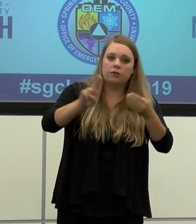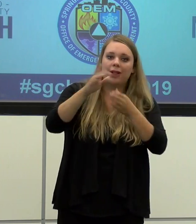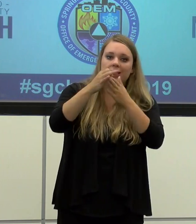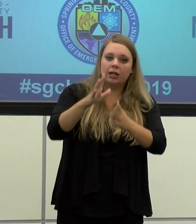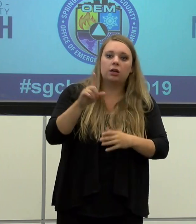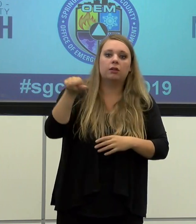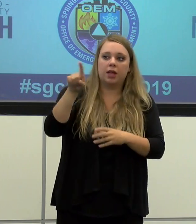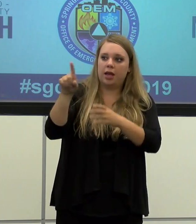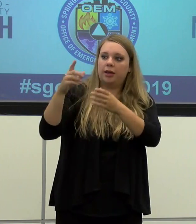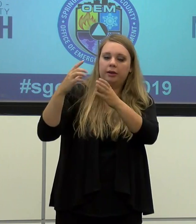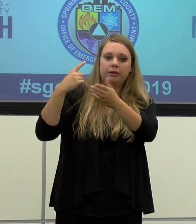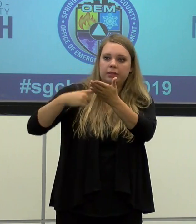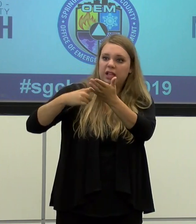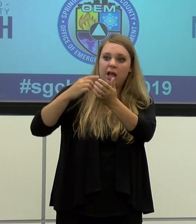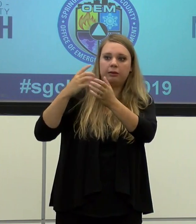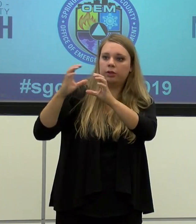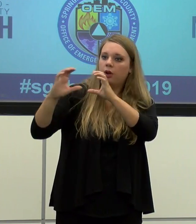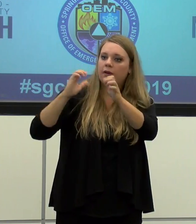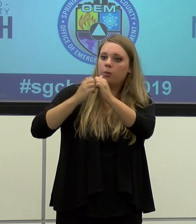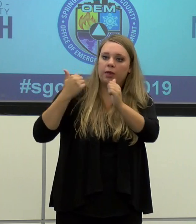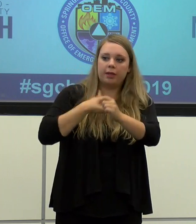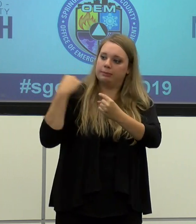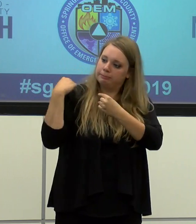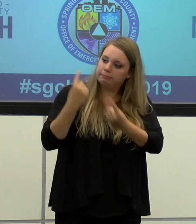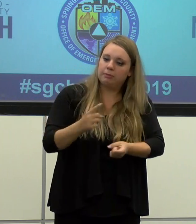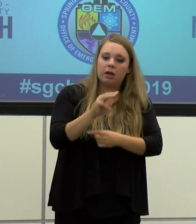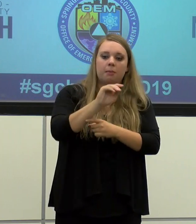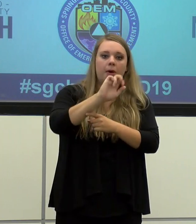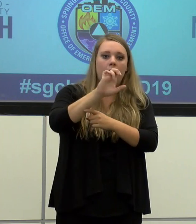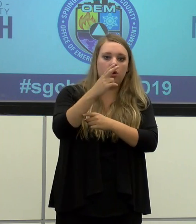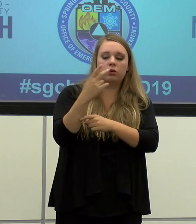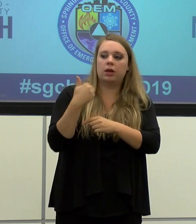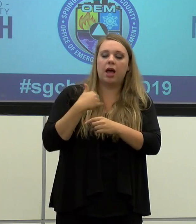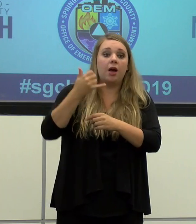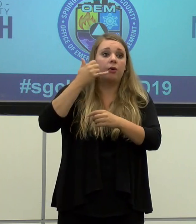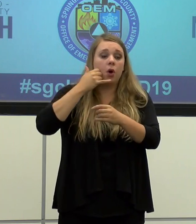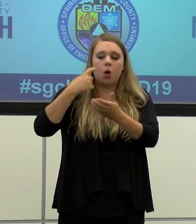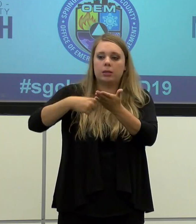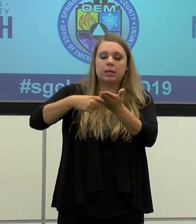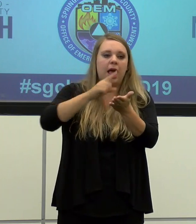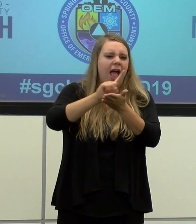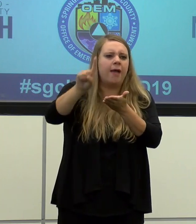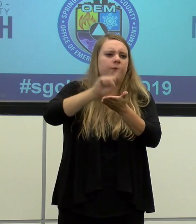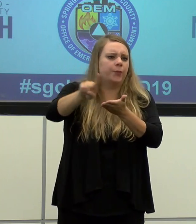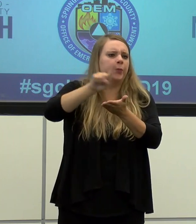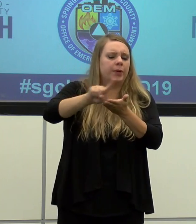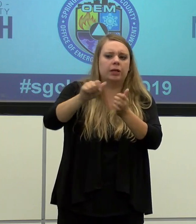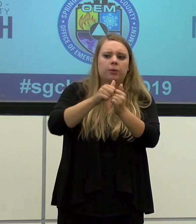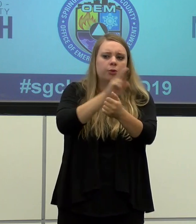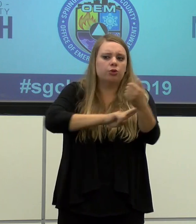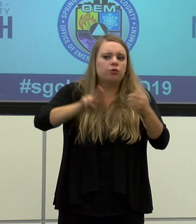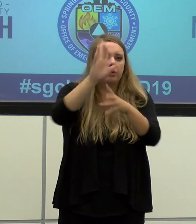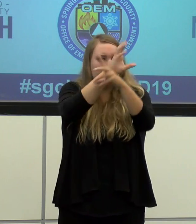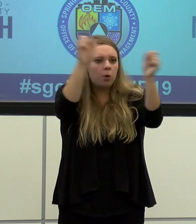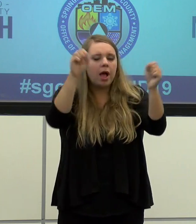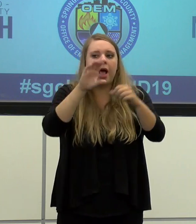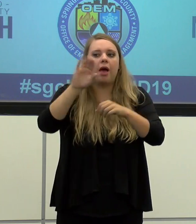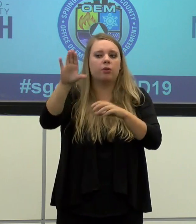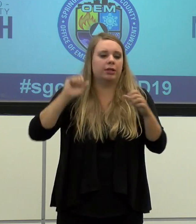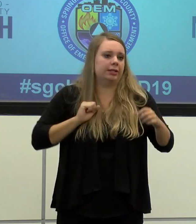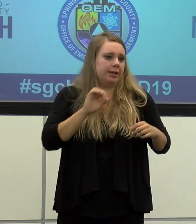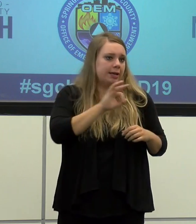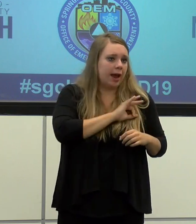in conversations with us since March and, uh, we have weekly calls, uh, with, uh, university presidents, with their